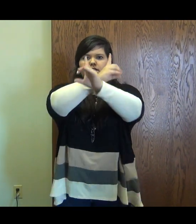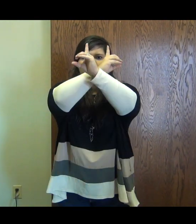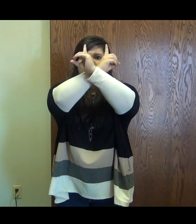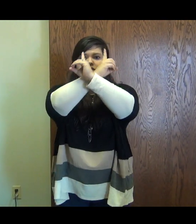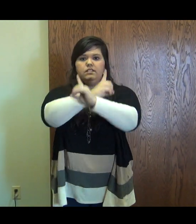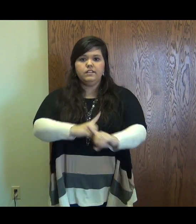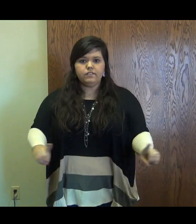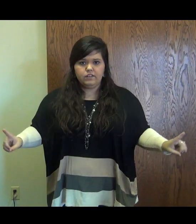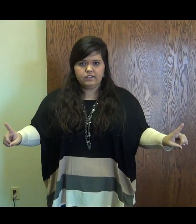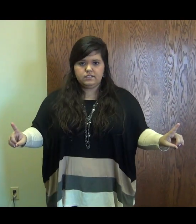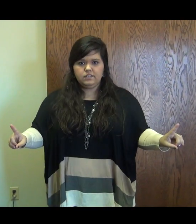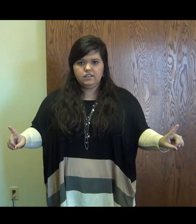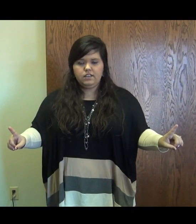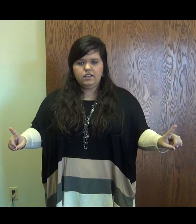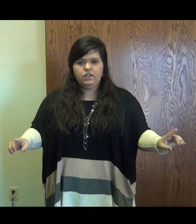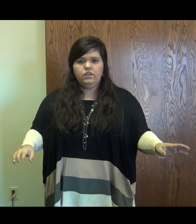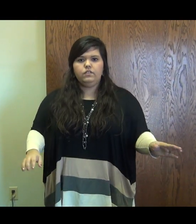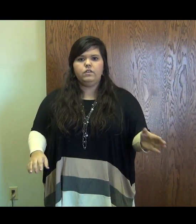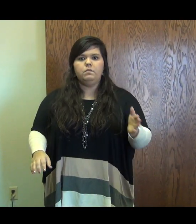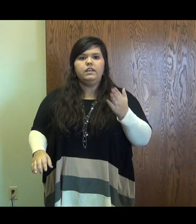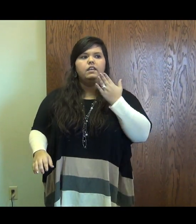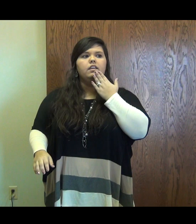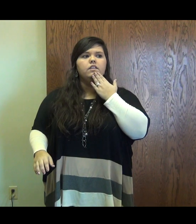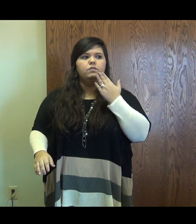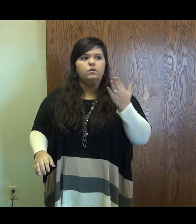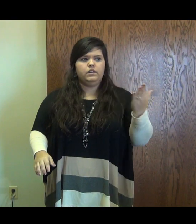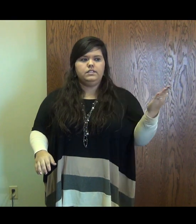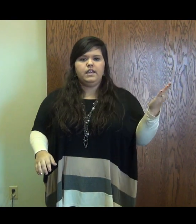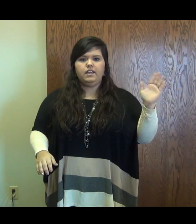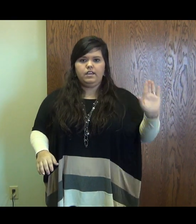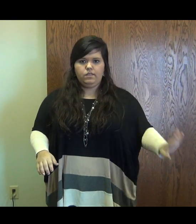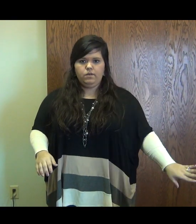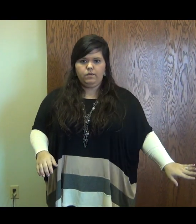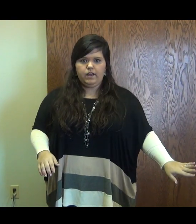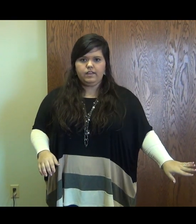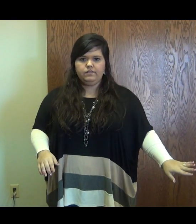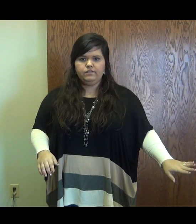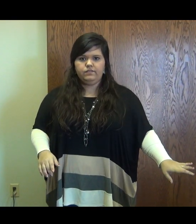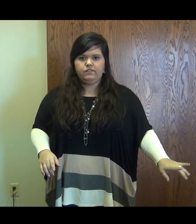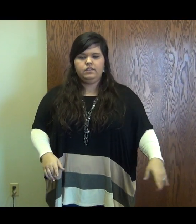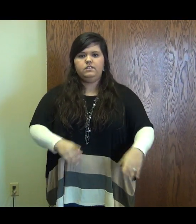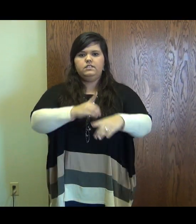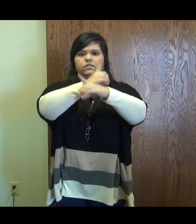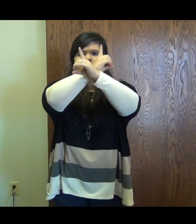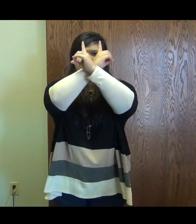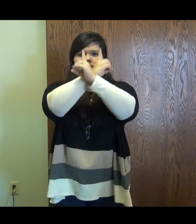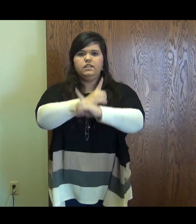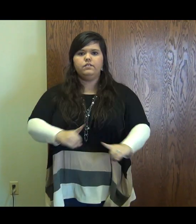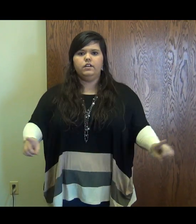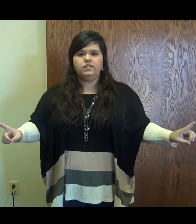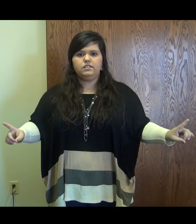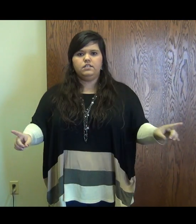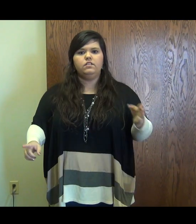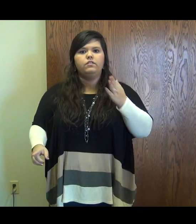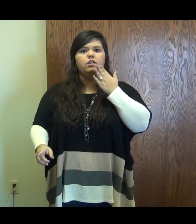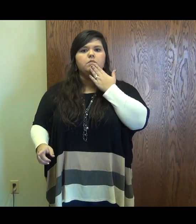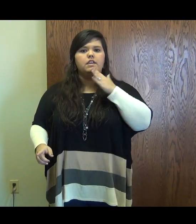So, deliver us from evil, we're going to take it and throw it away. So, deliver us from